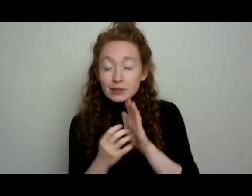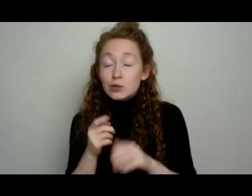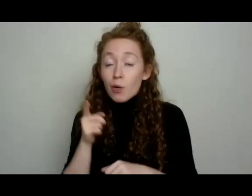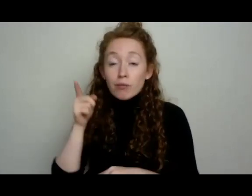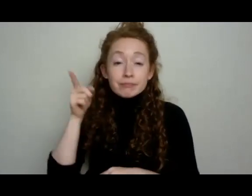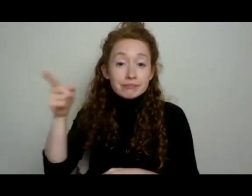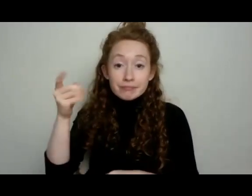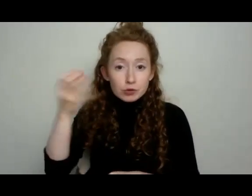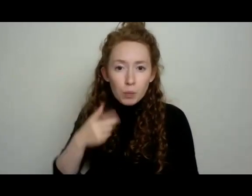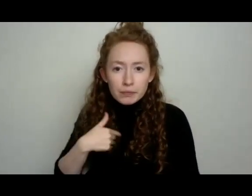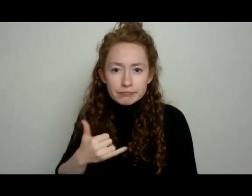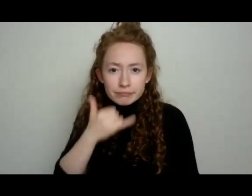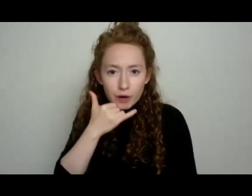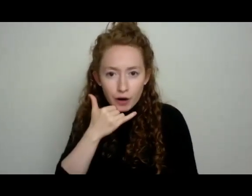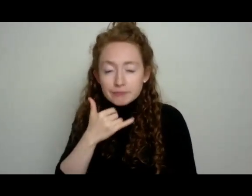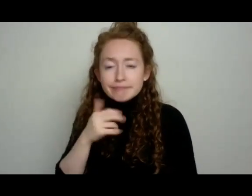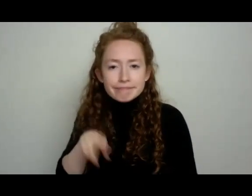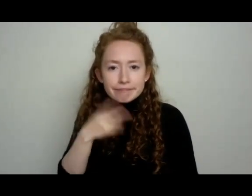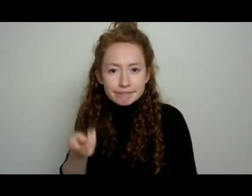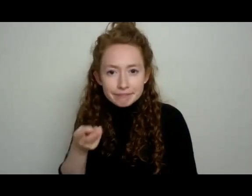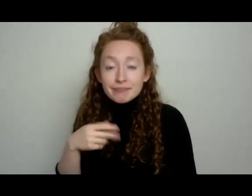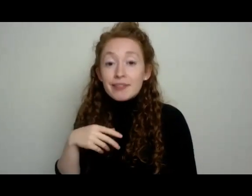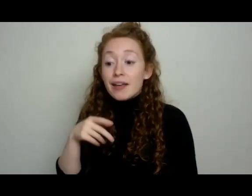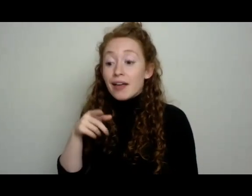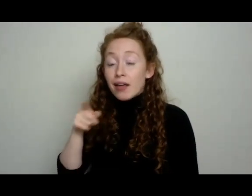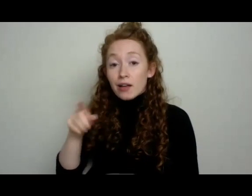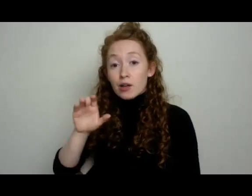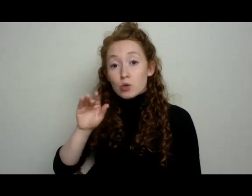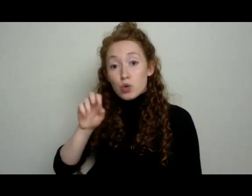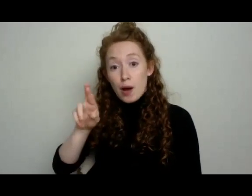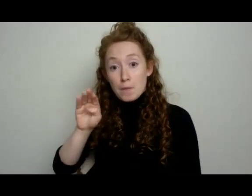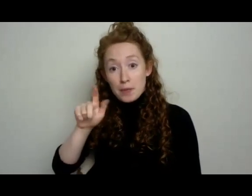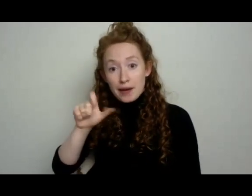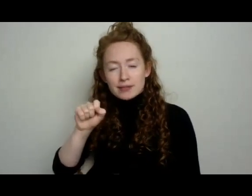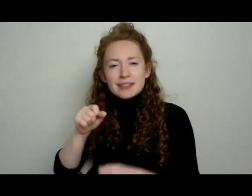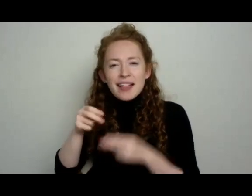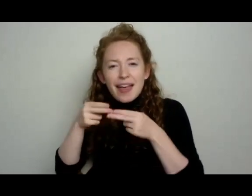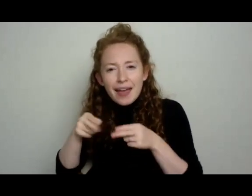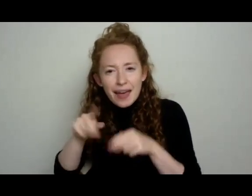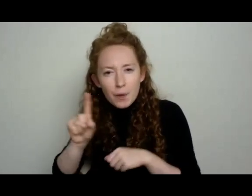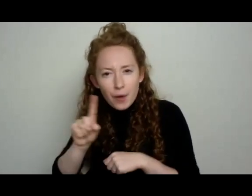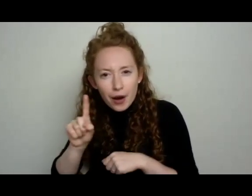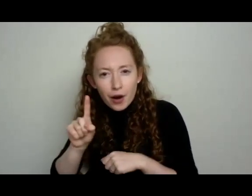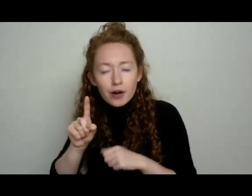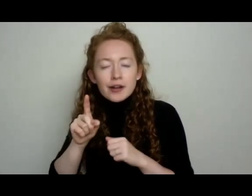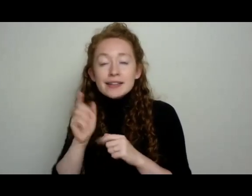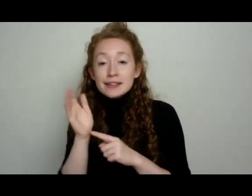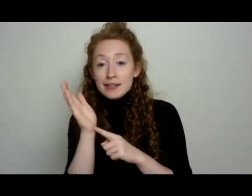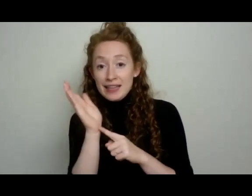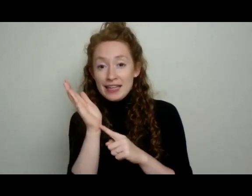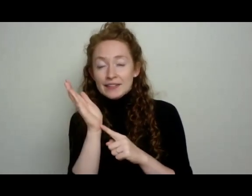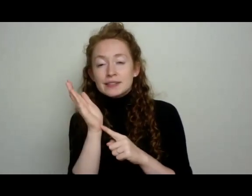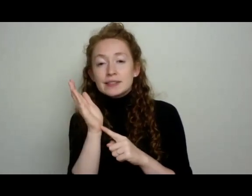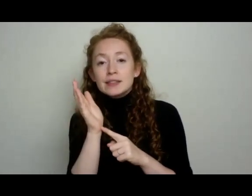my whole life. Cucumber beetles actually lay their eggs at the base of the cucumber stem. So you're in the